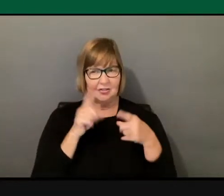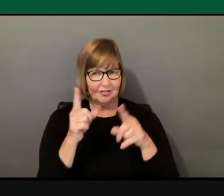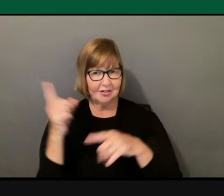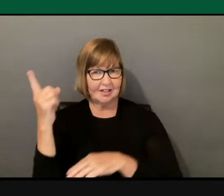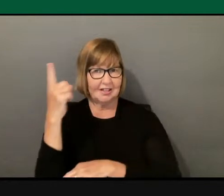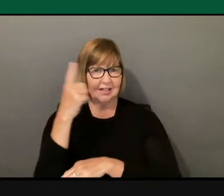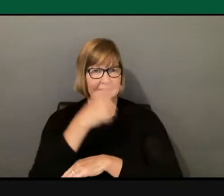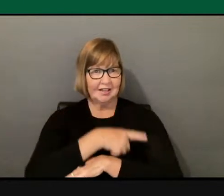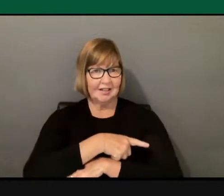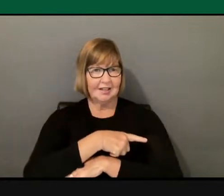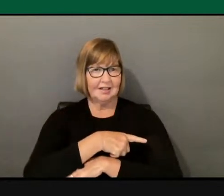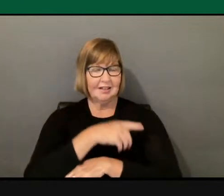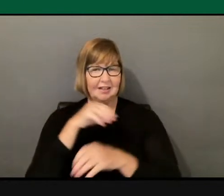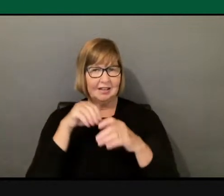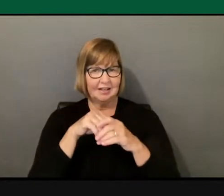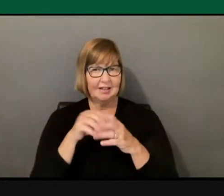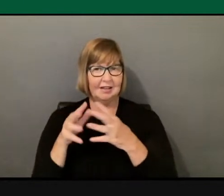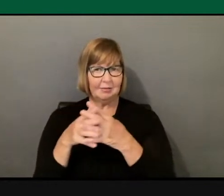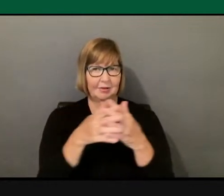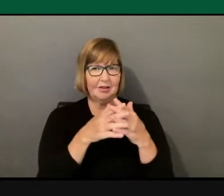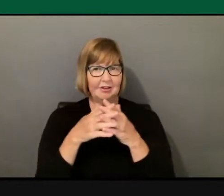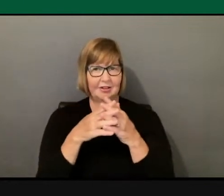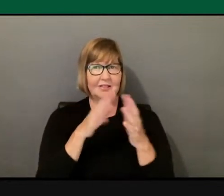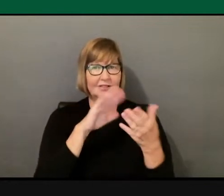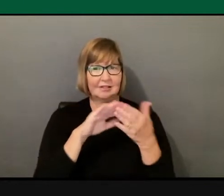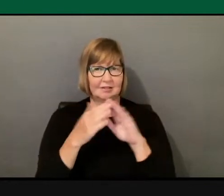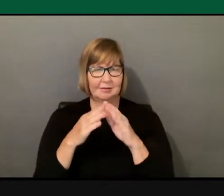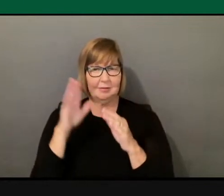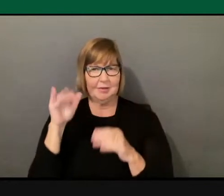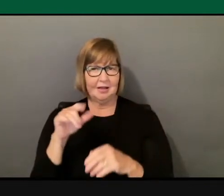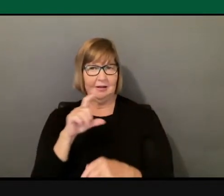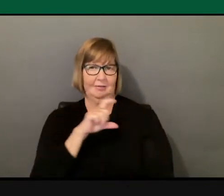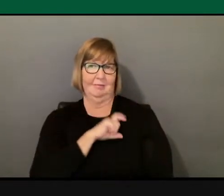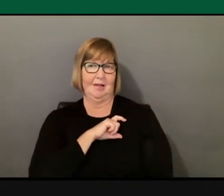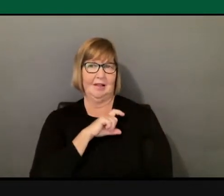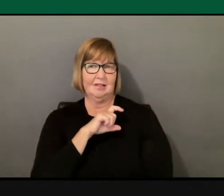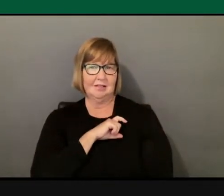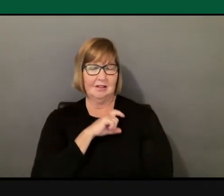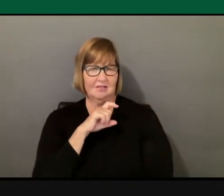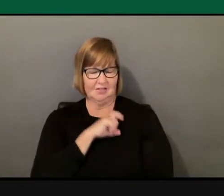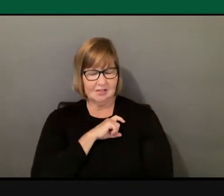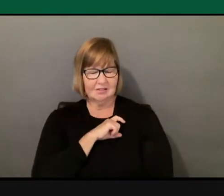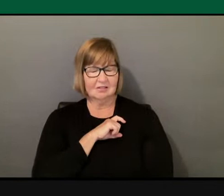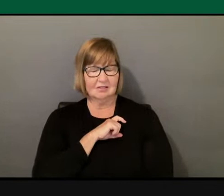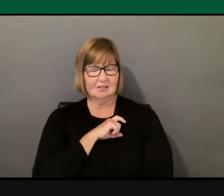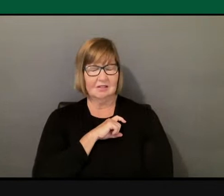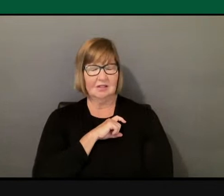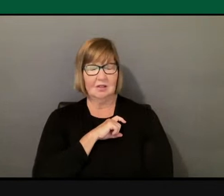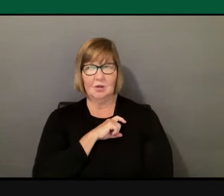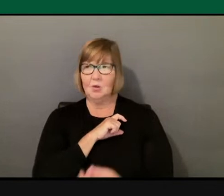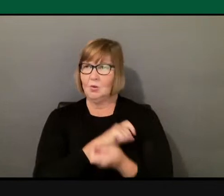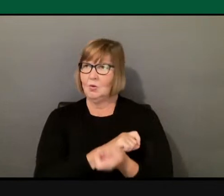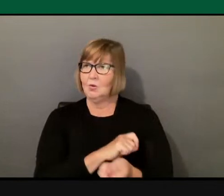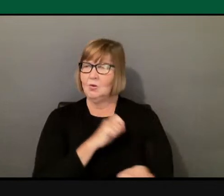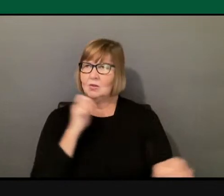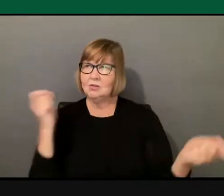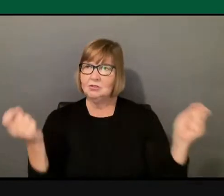American city, by a police officer, I think that changed me forever.